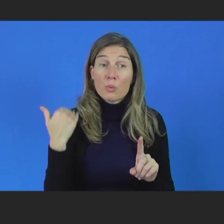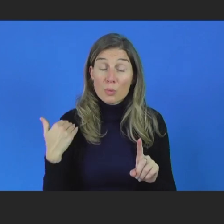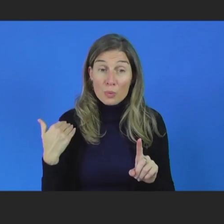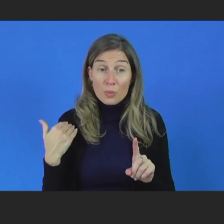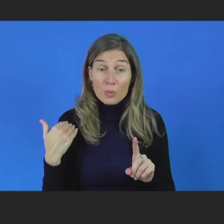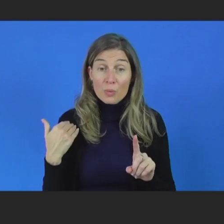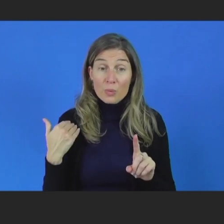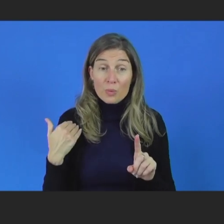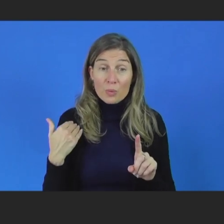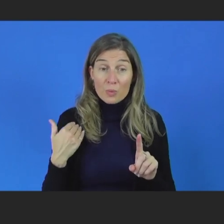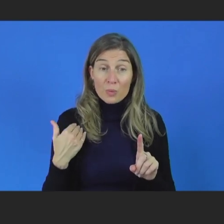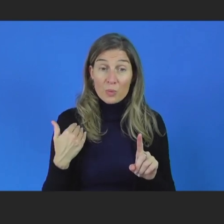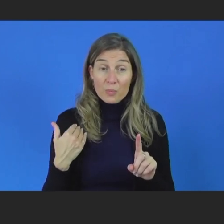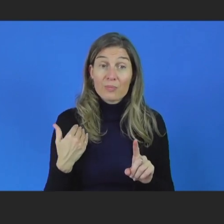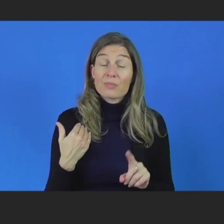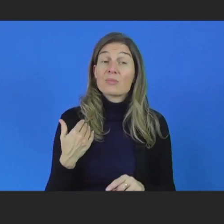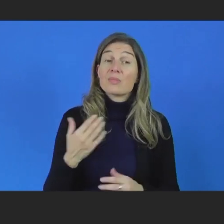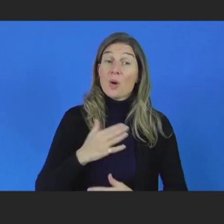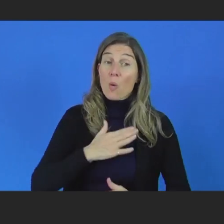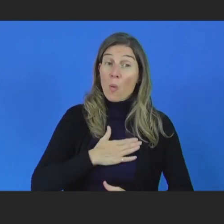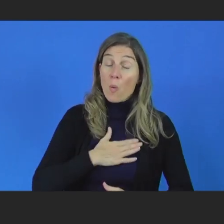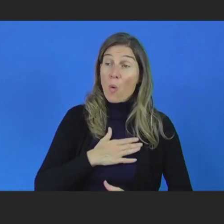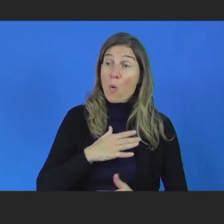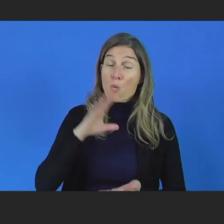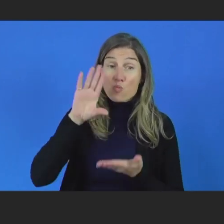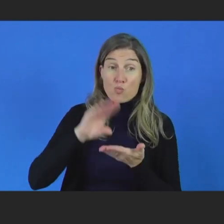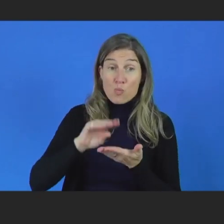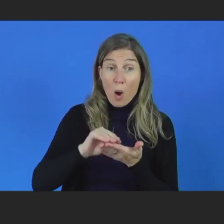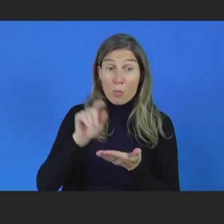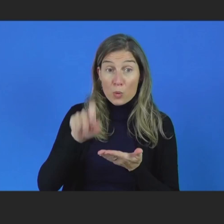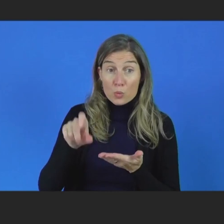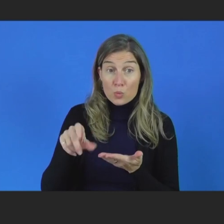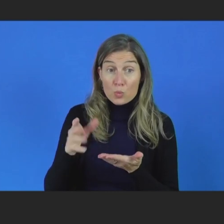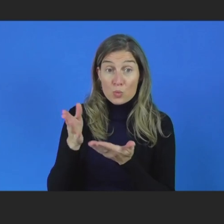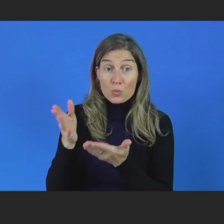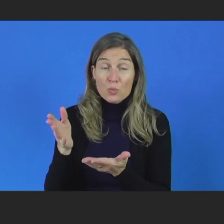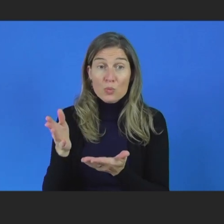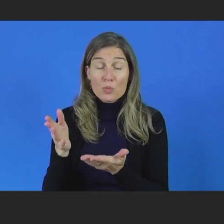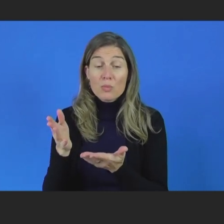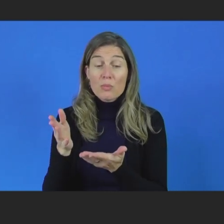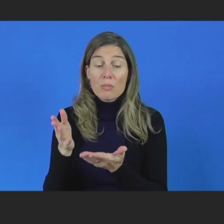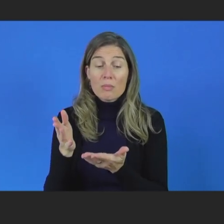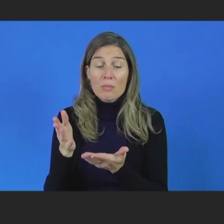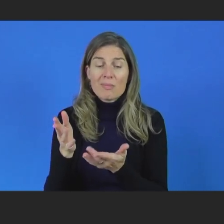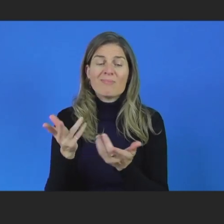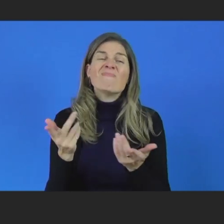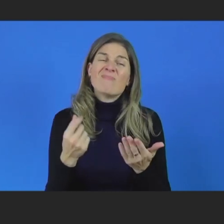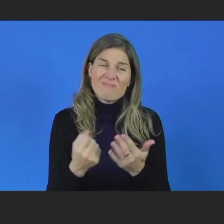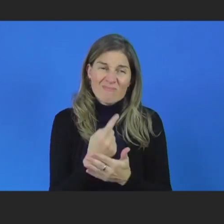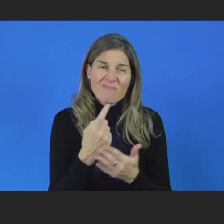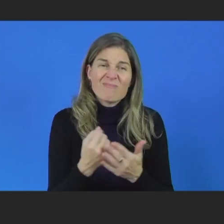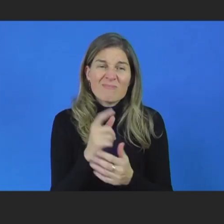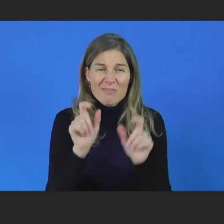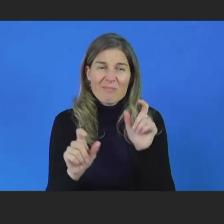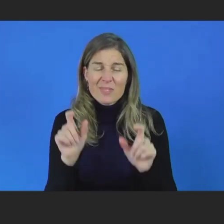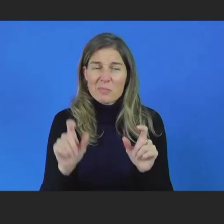Our rapporteur is we also do not want to look forget people forget when they're looking when they are